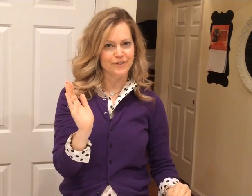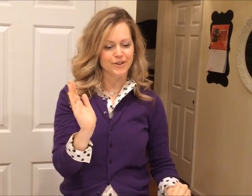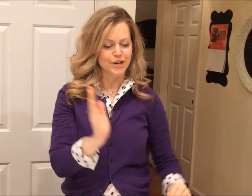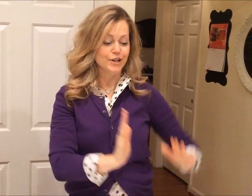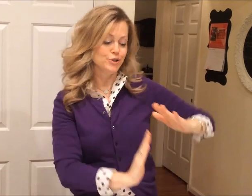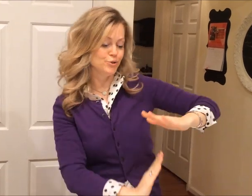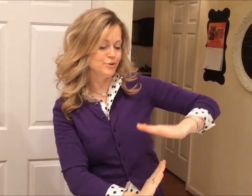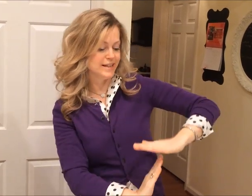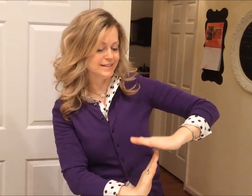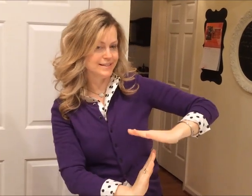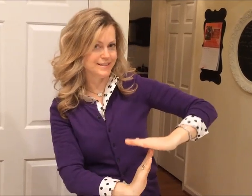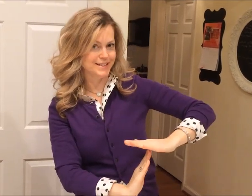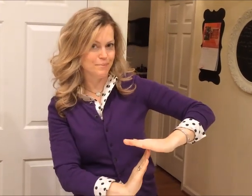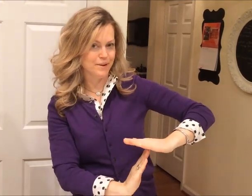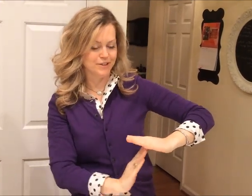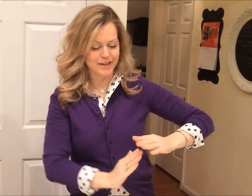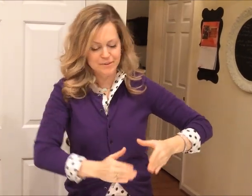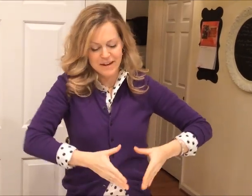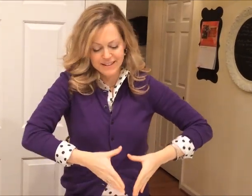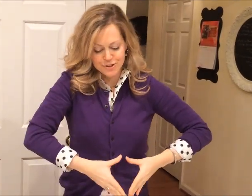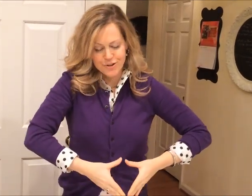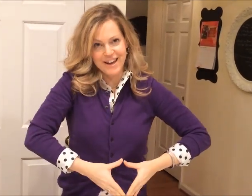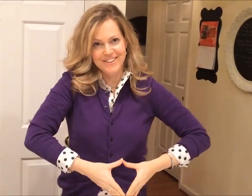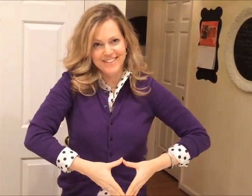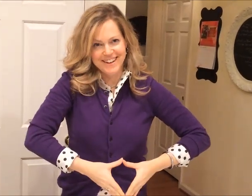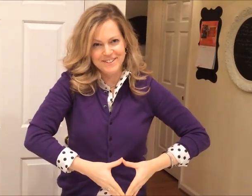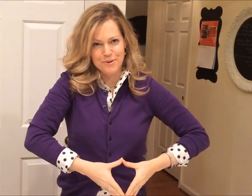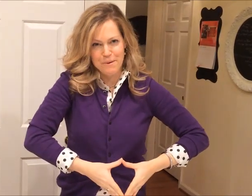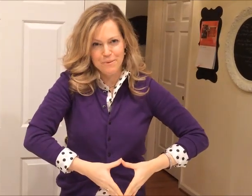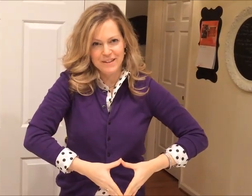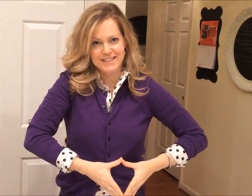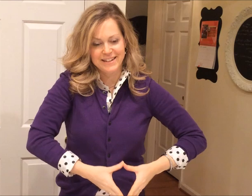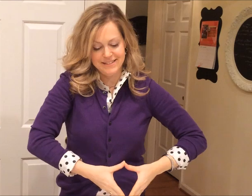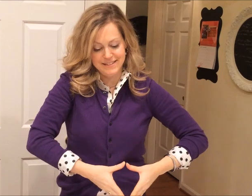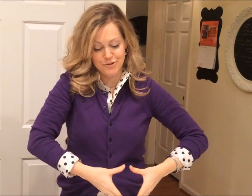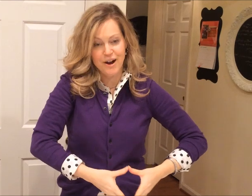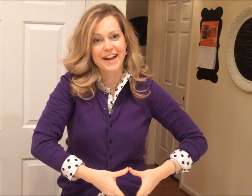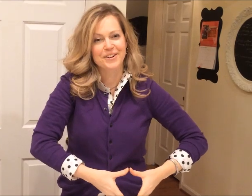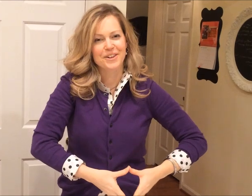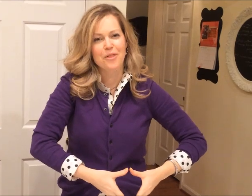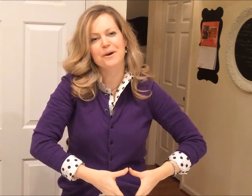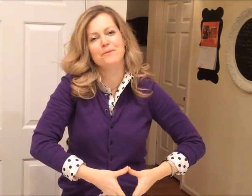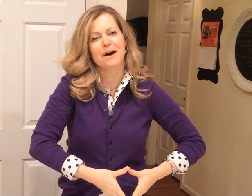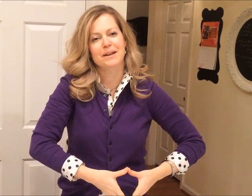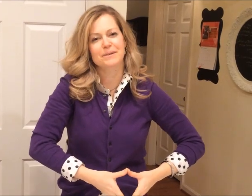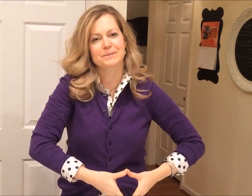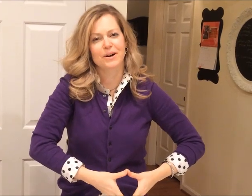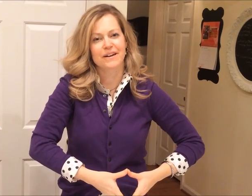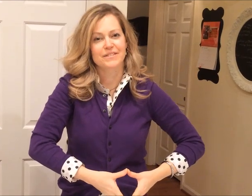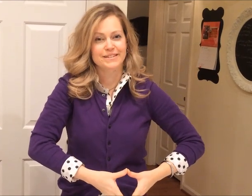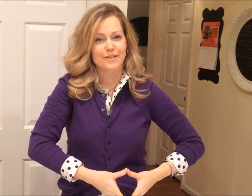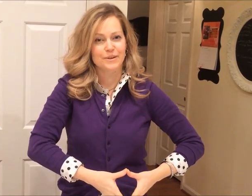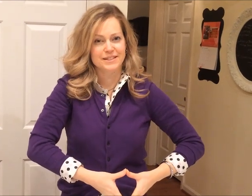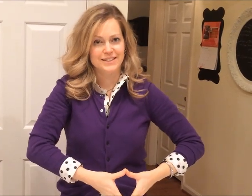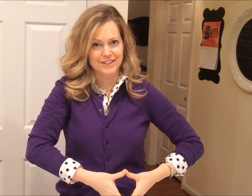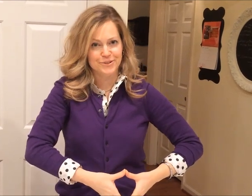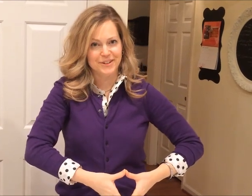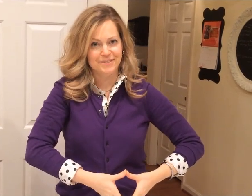River to Texas's tip. And you get to make a little triangle at the end to remember that Texas's triangle all the way at the bottom is part of the Southwest Territory.